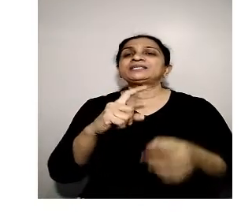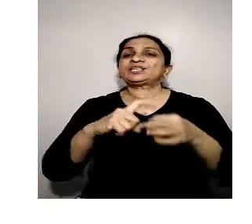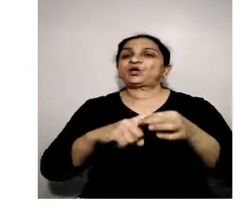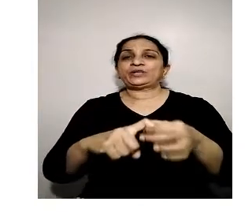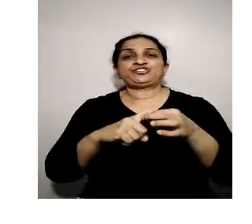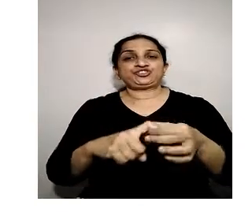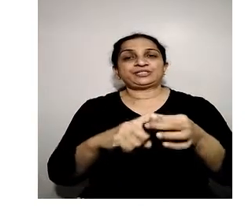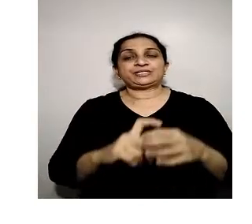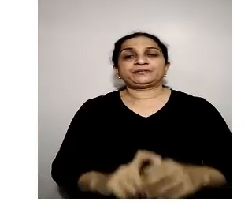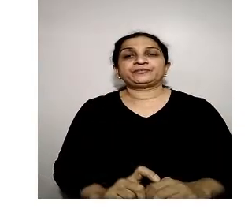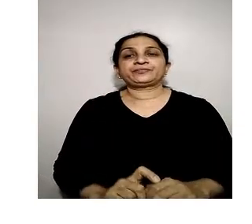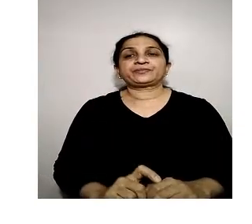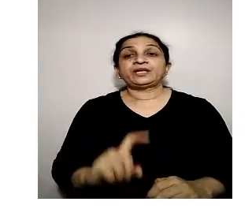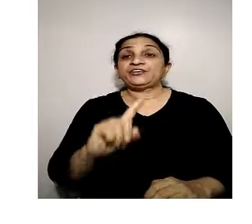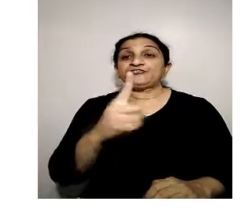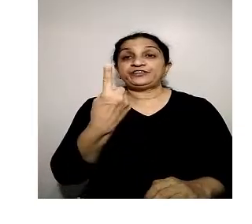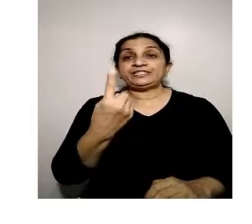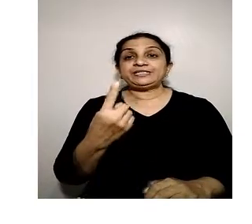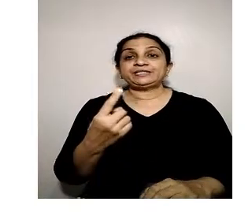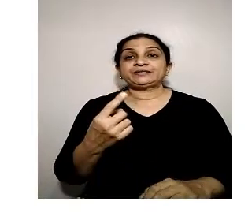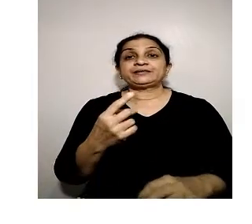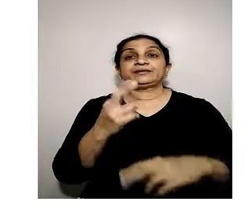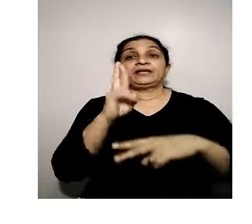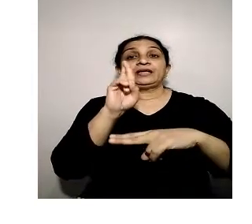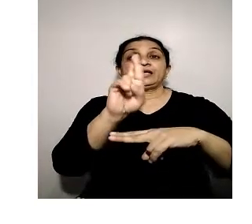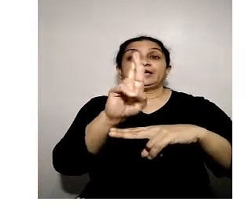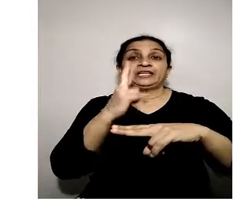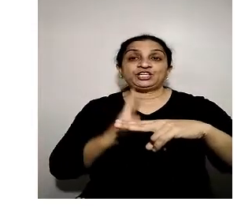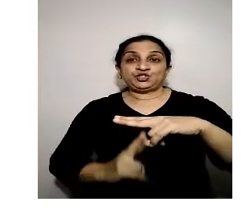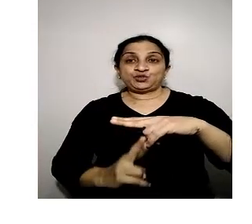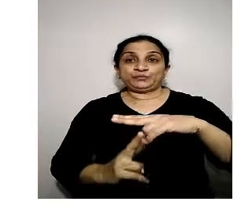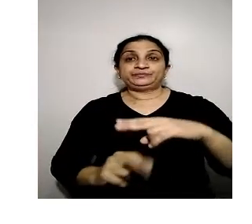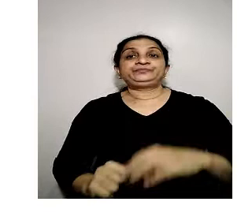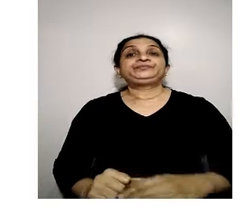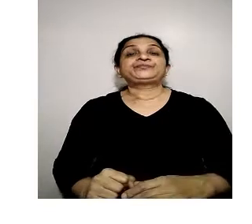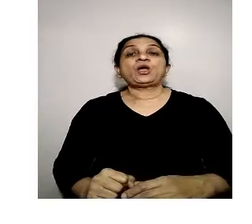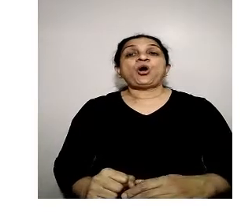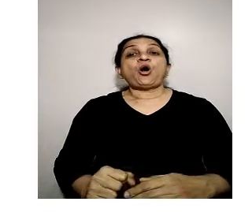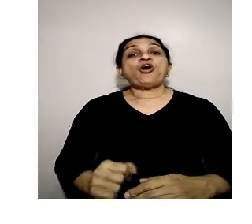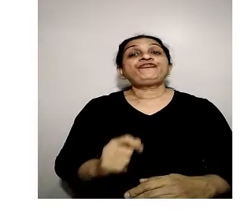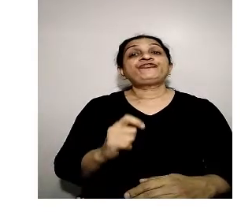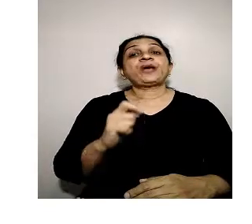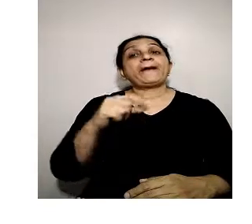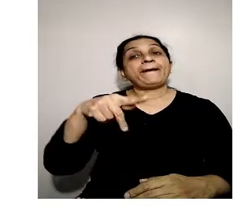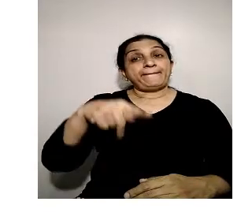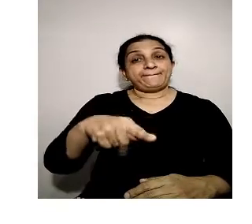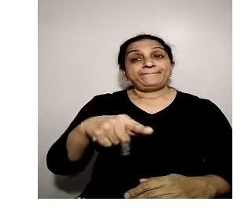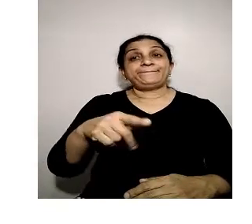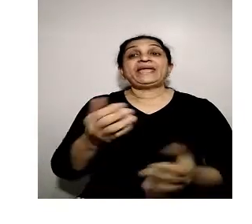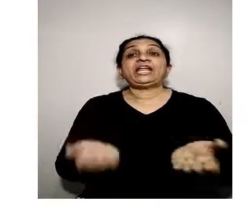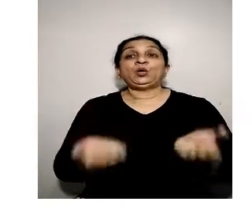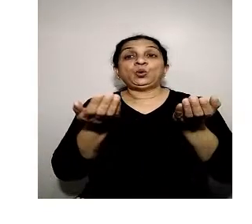questions. First ratio of payload